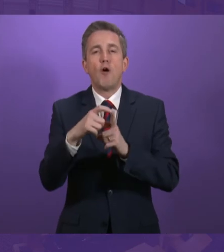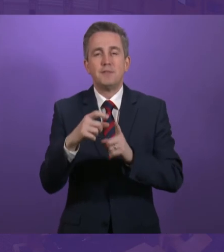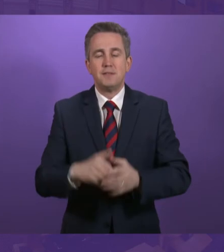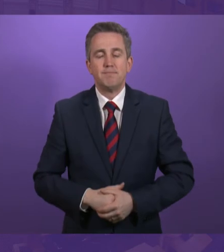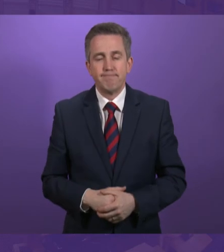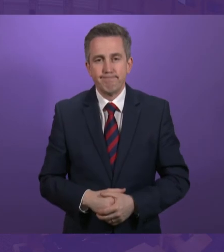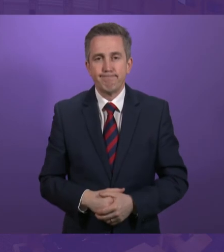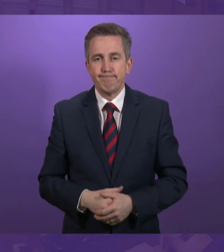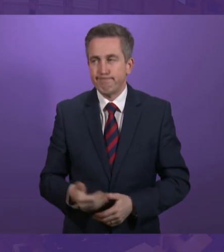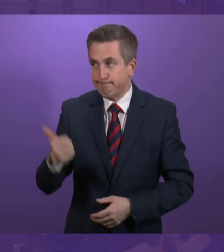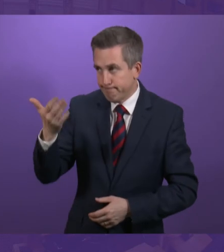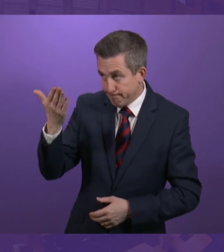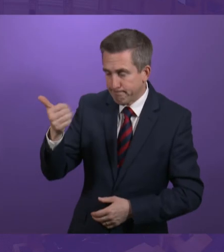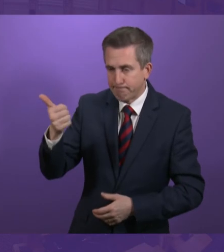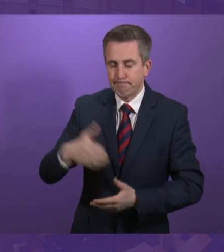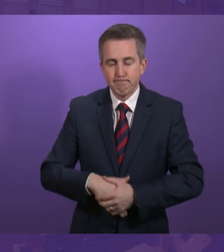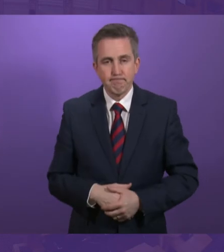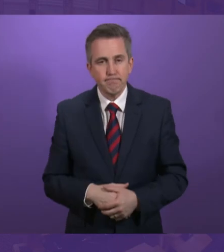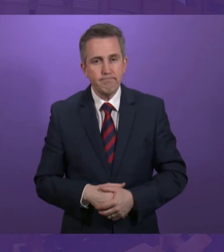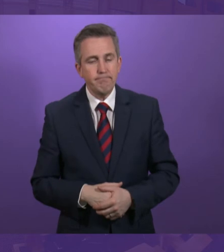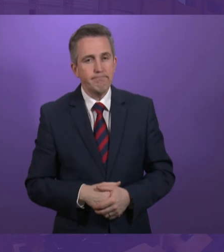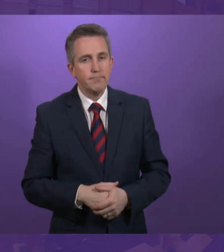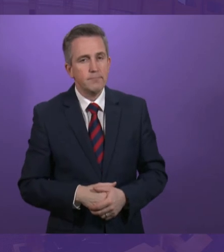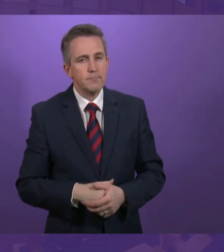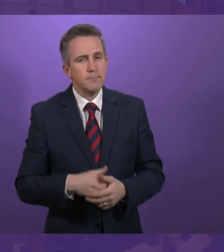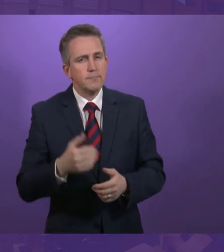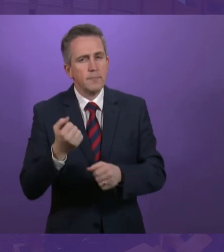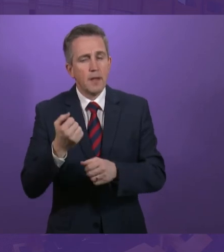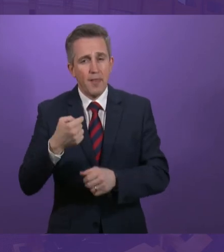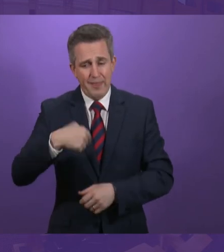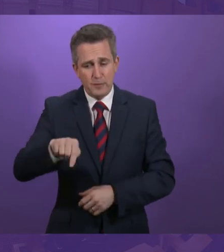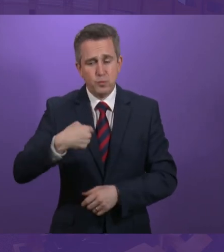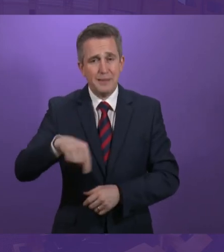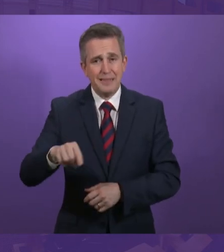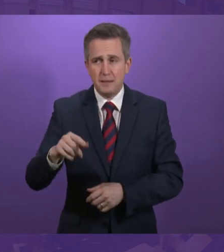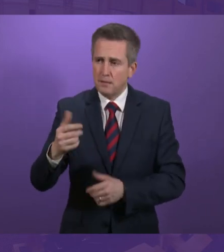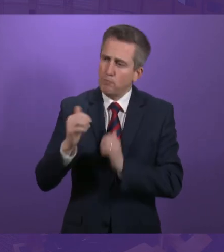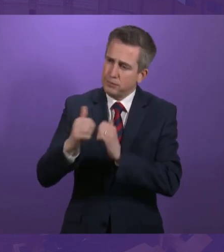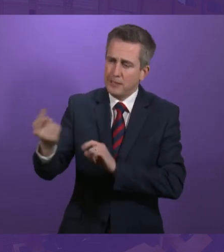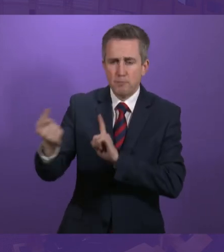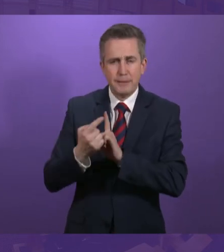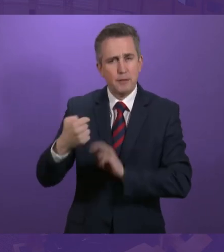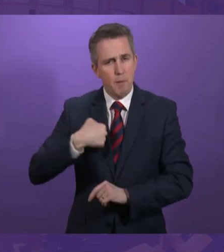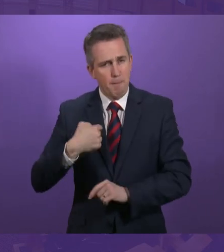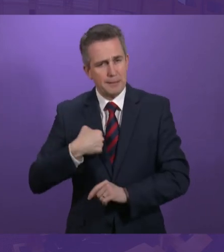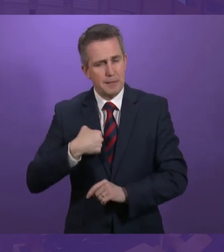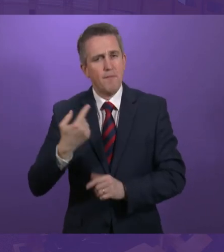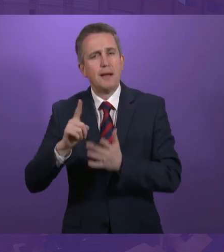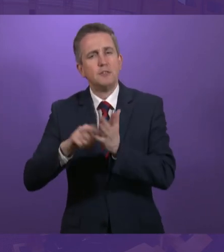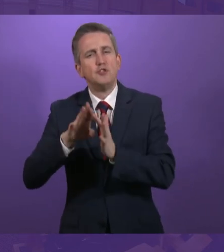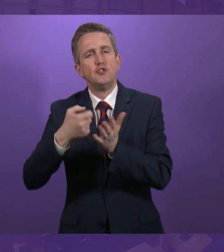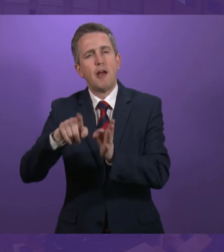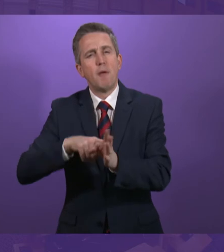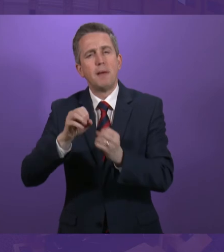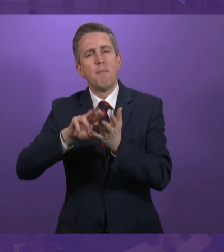Bibby. Thanks, President Officer. I appreciate the time government officials took this to speak with myself and Jeremy Balfour to talk us through the complexities